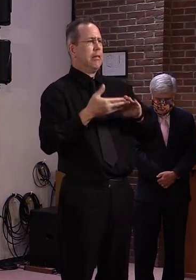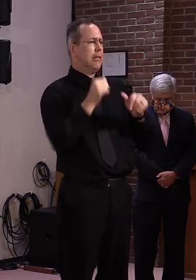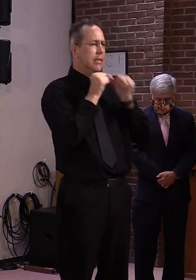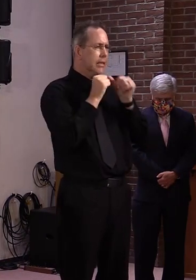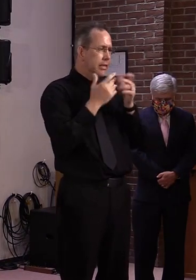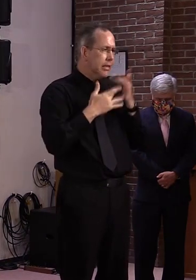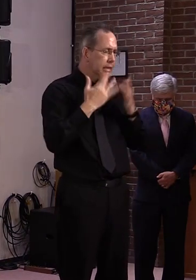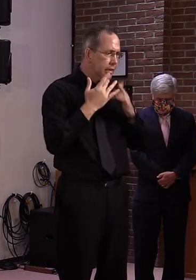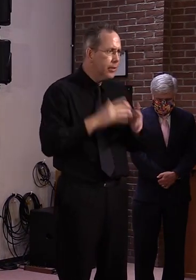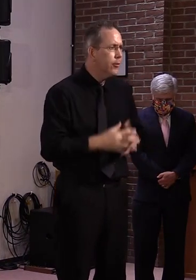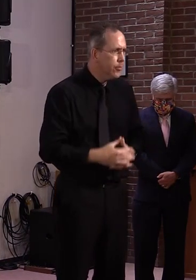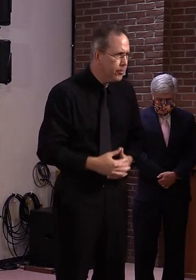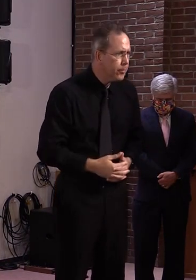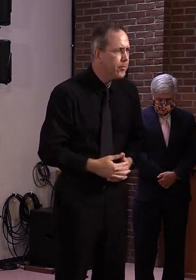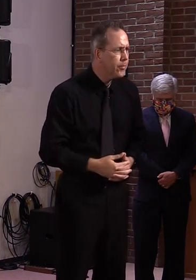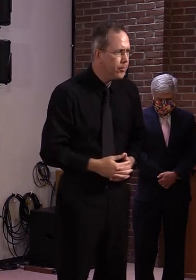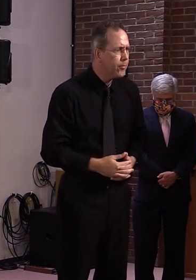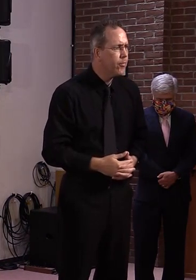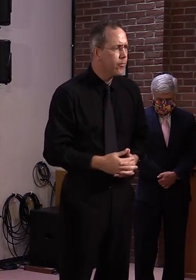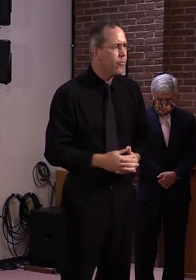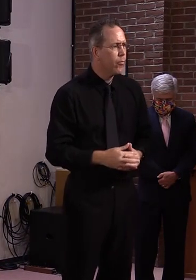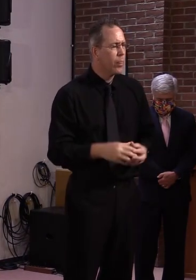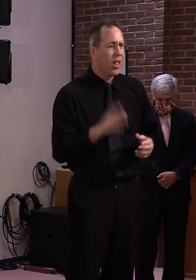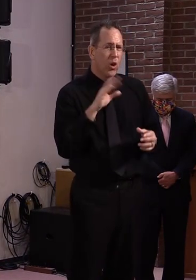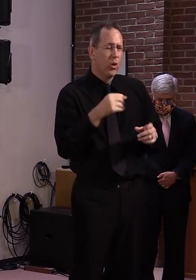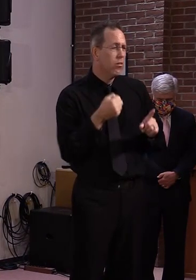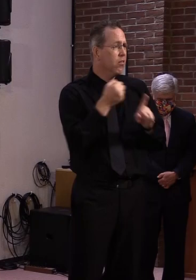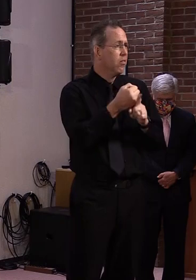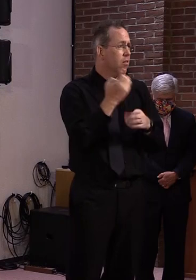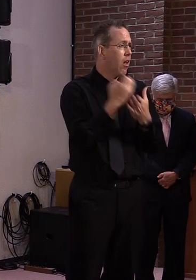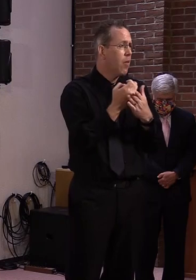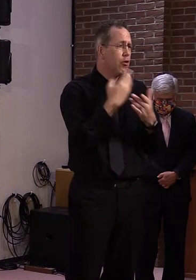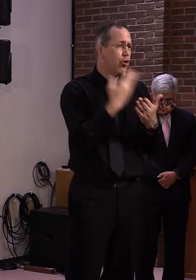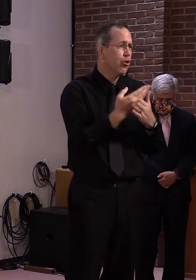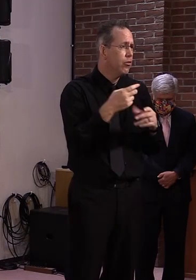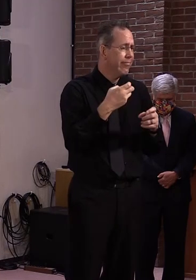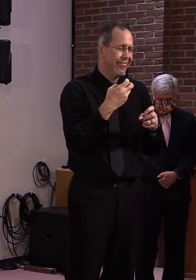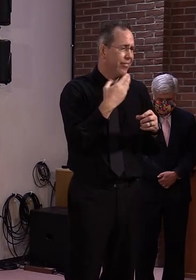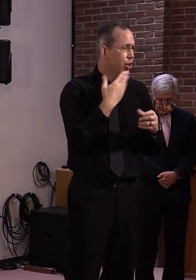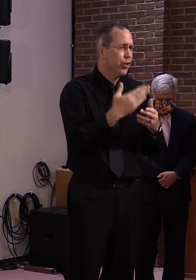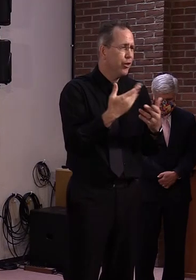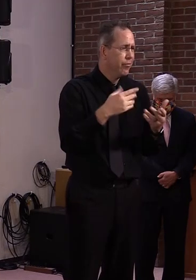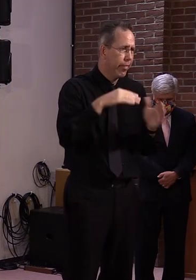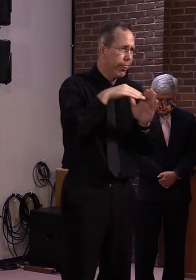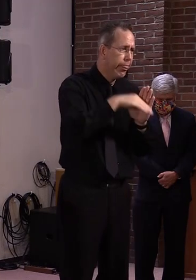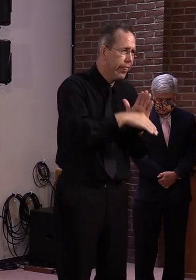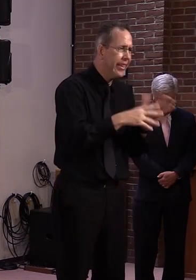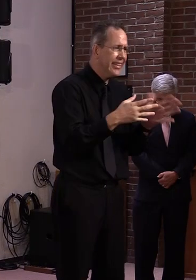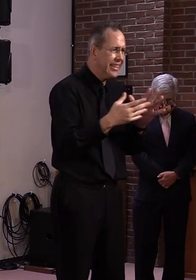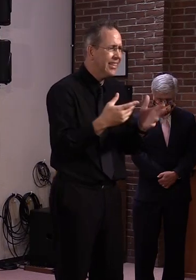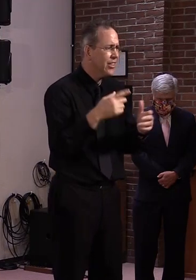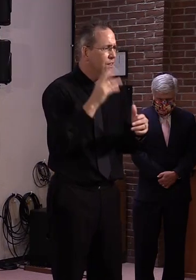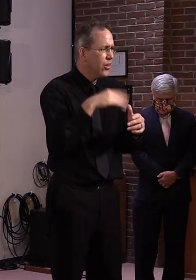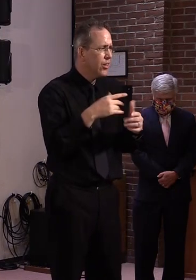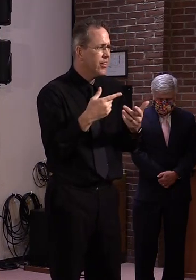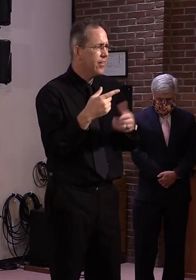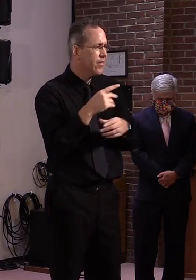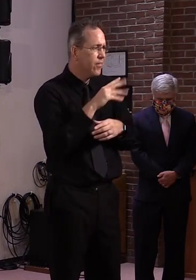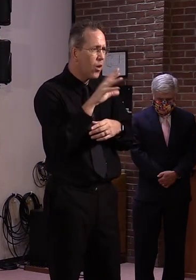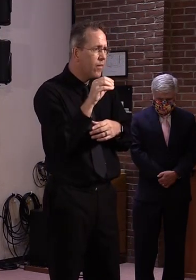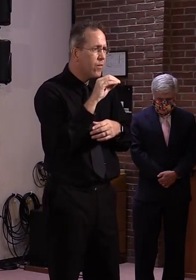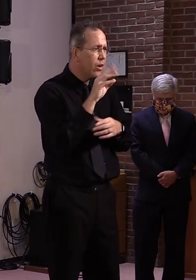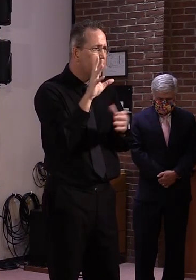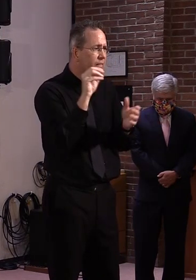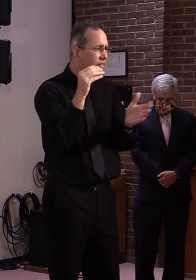we have 40 to 50,000 people on unemployment right now. We're trying to reverse that trend. So